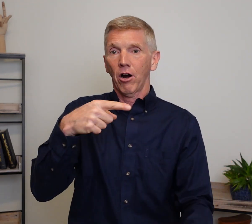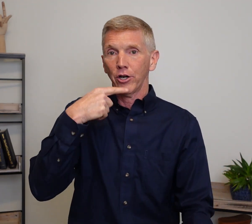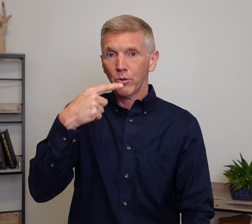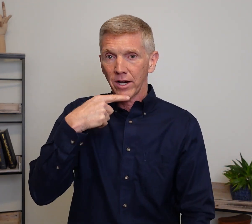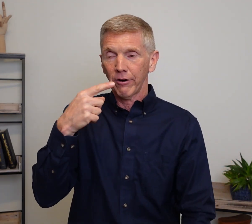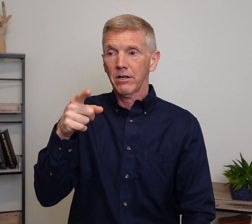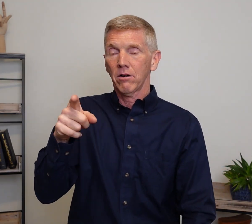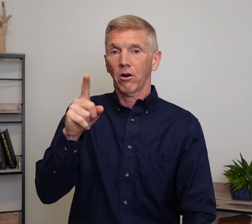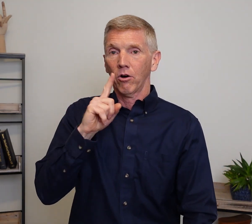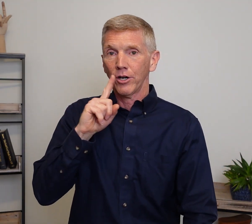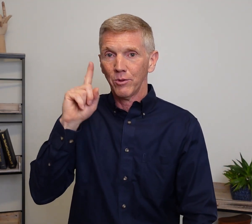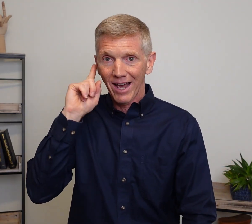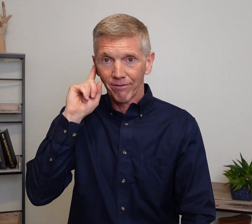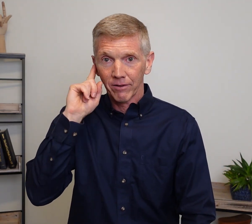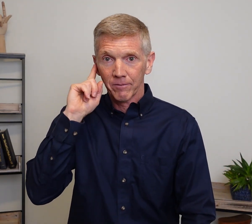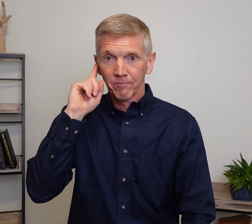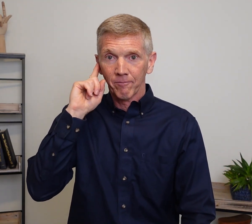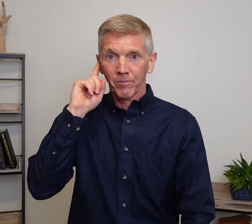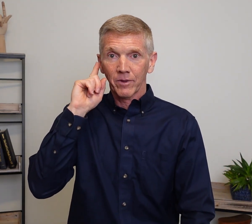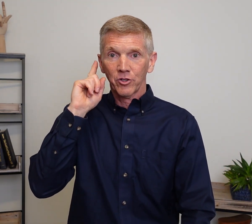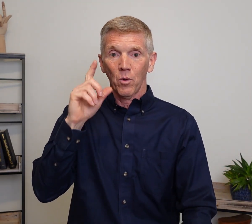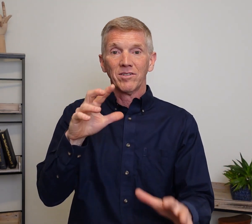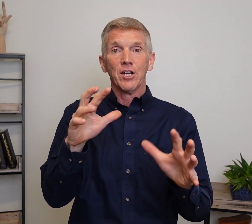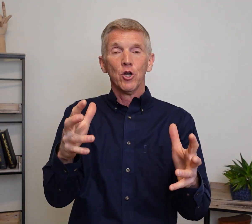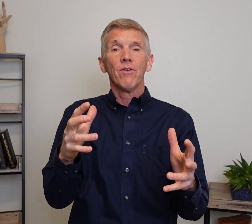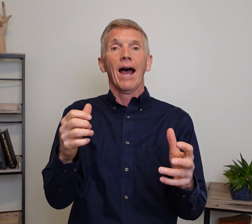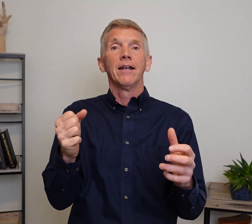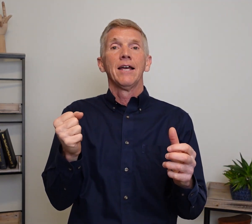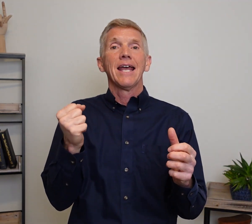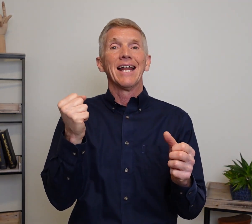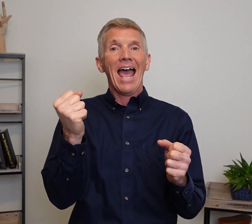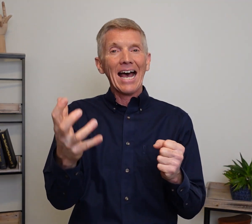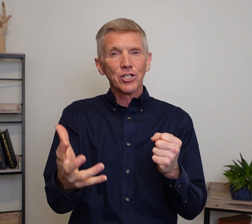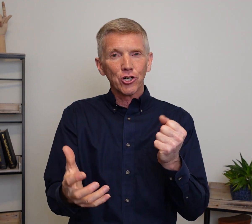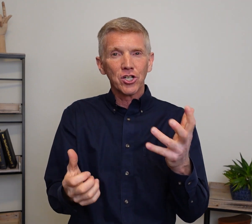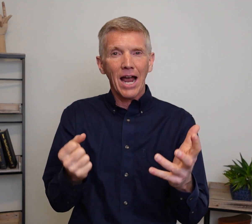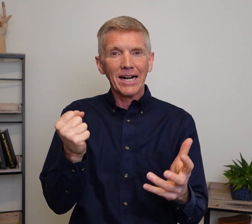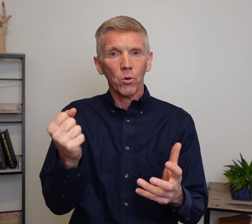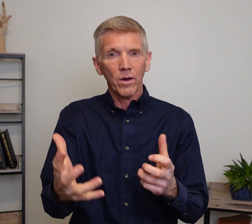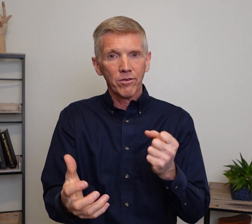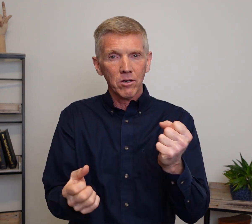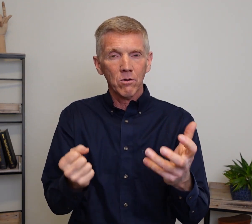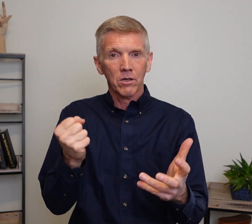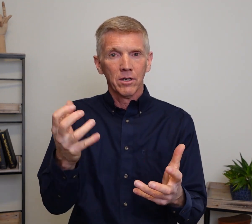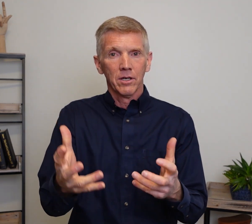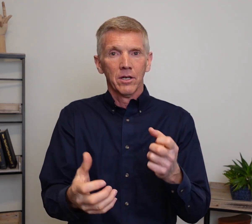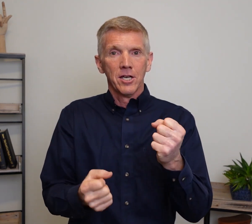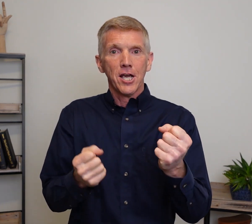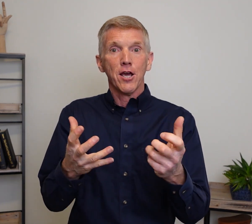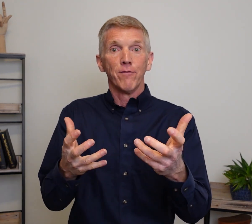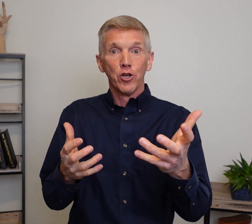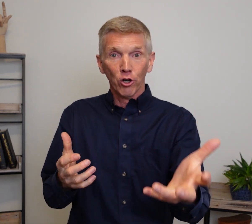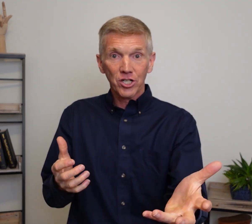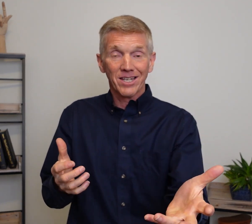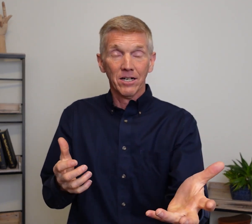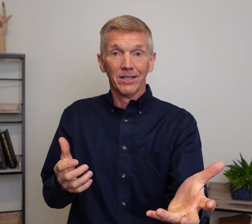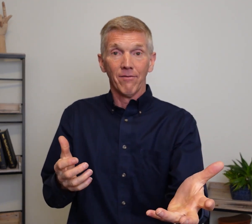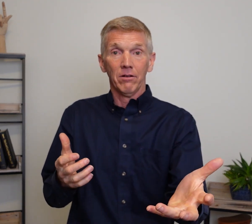Are you hearing? Or are you deaf? So once they do that, and as they're signing with you, if your skill level